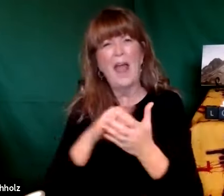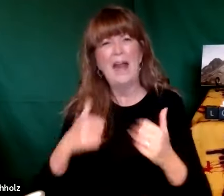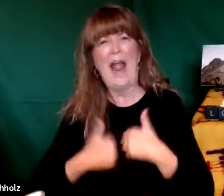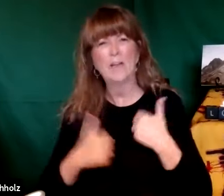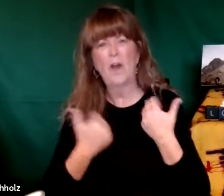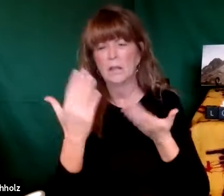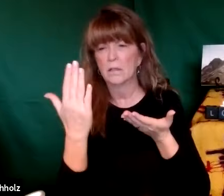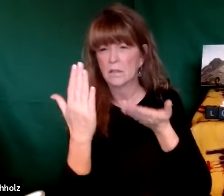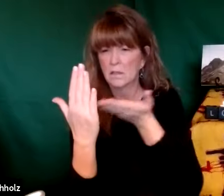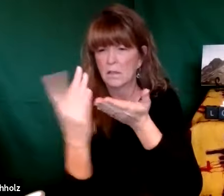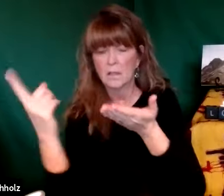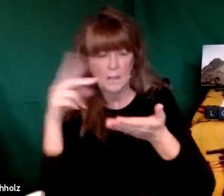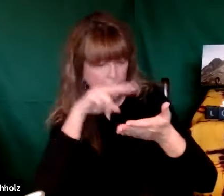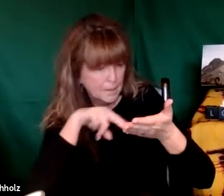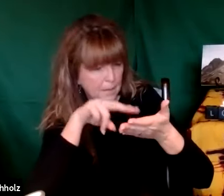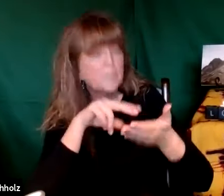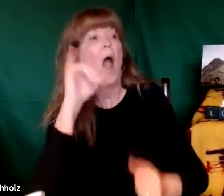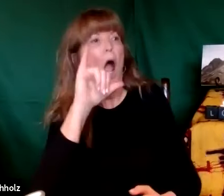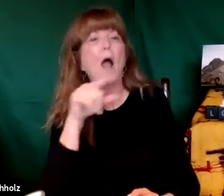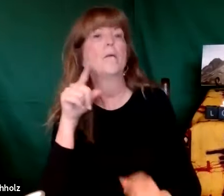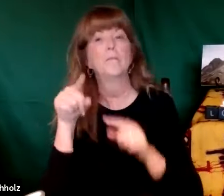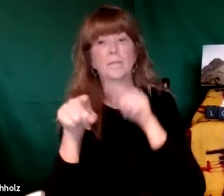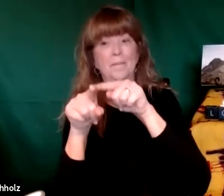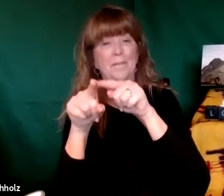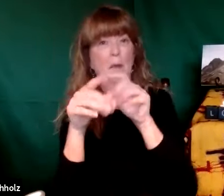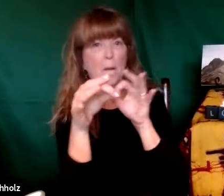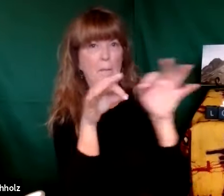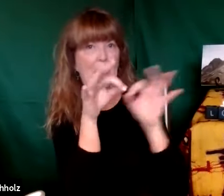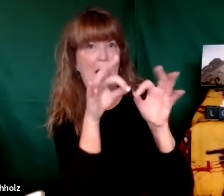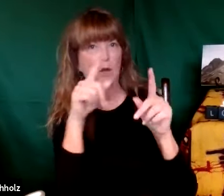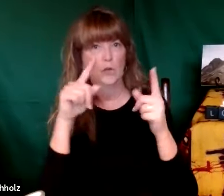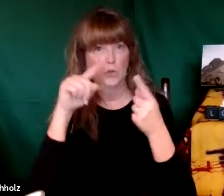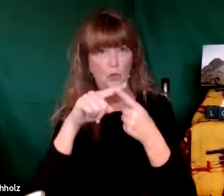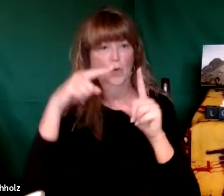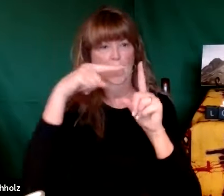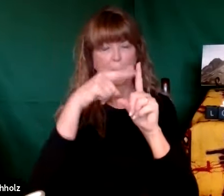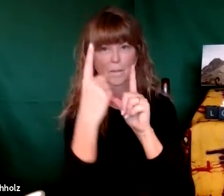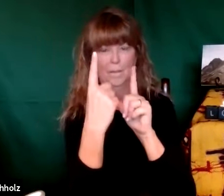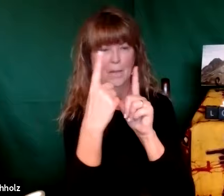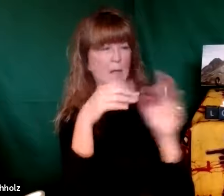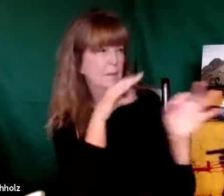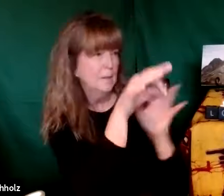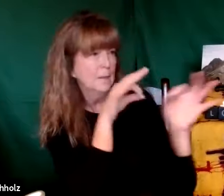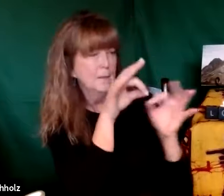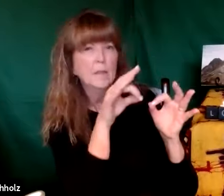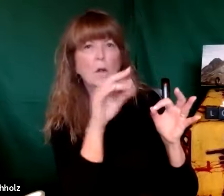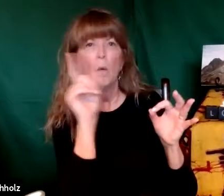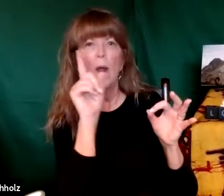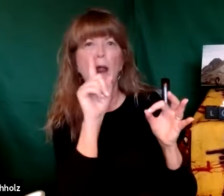asked him how to find a specific address so the first man started looking to find the address and then started explaining